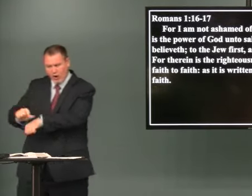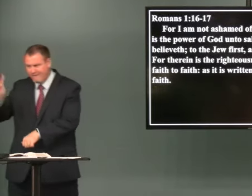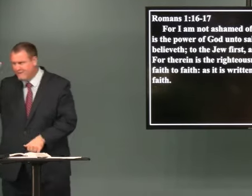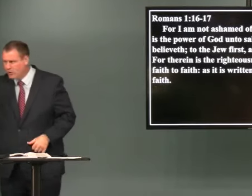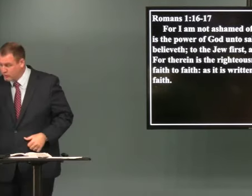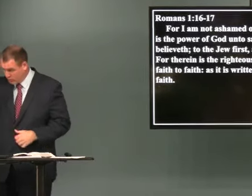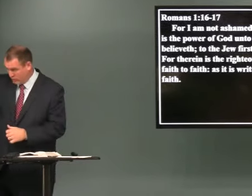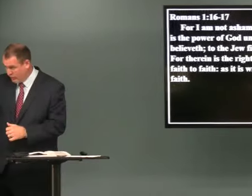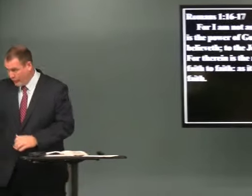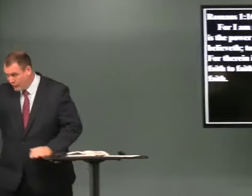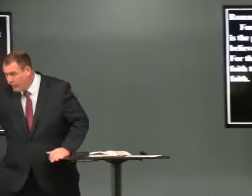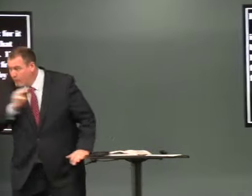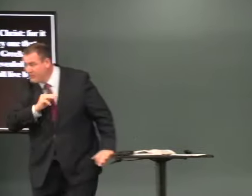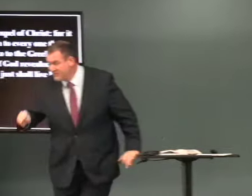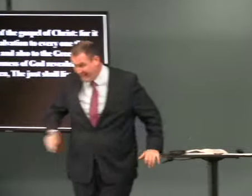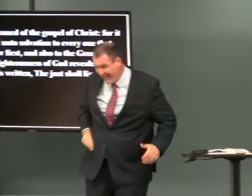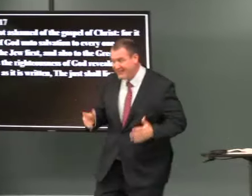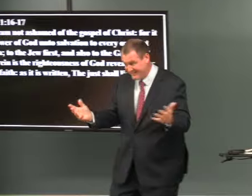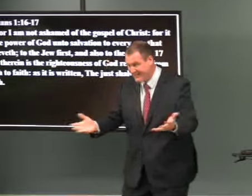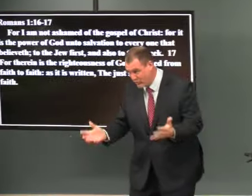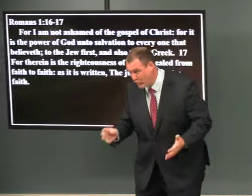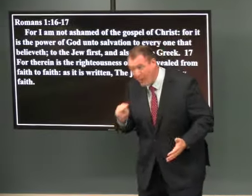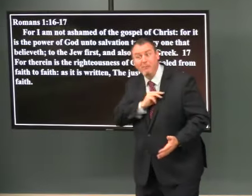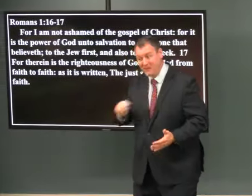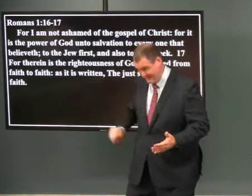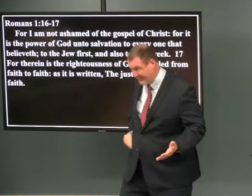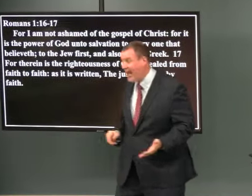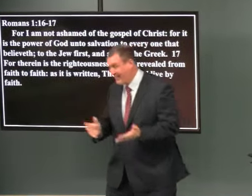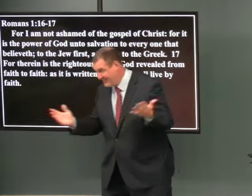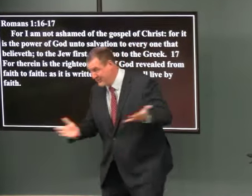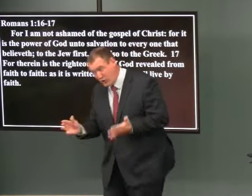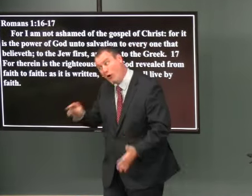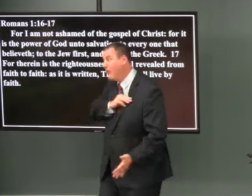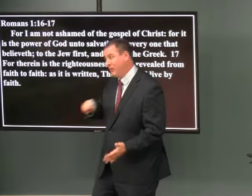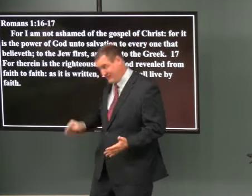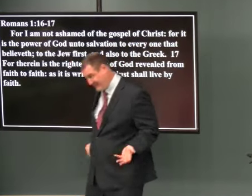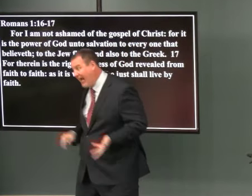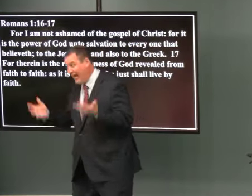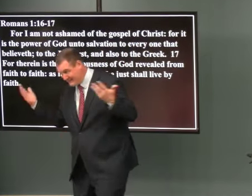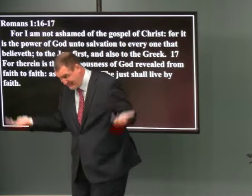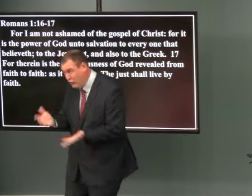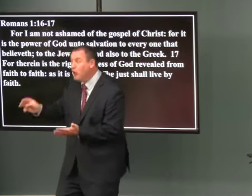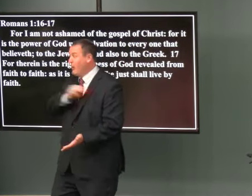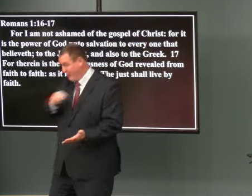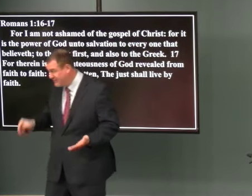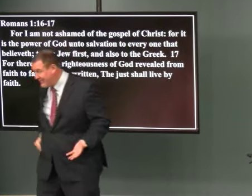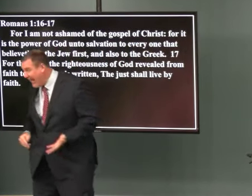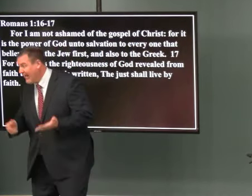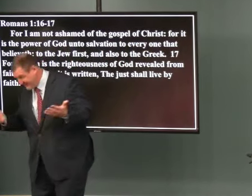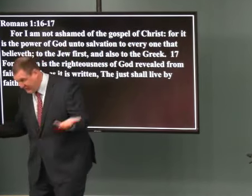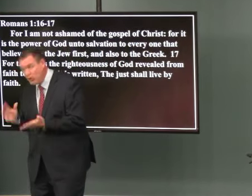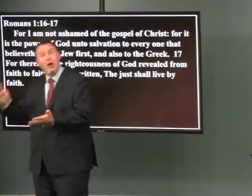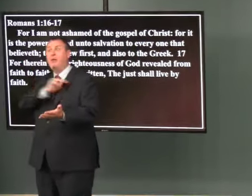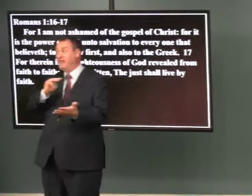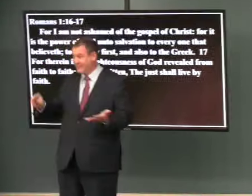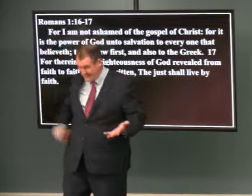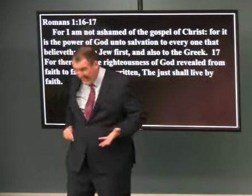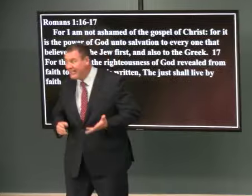and tells the Jews there the Messiah is here hey guys did you know this the Messiah is already here he's